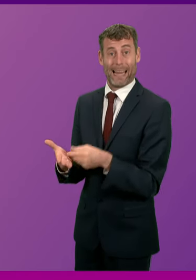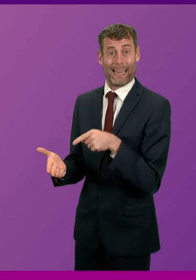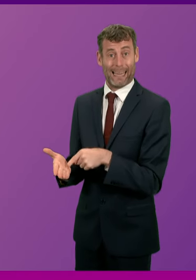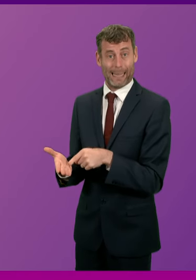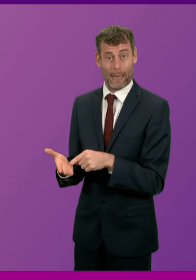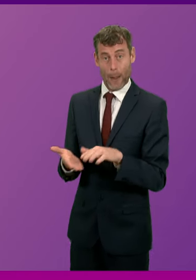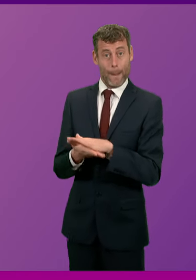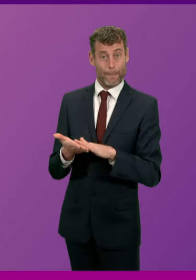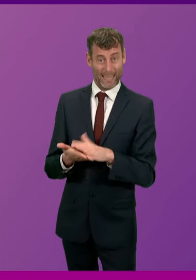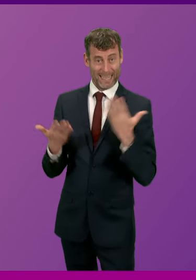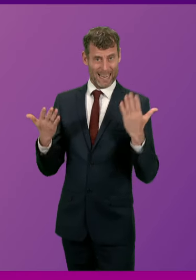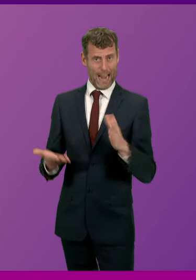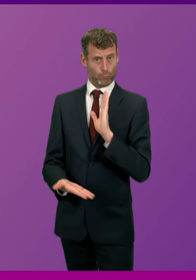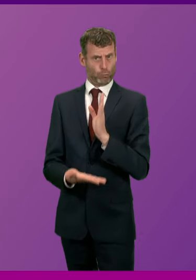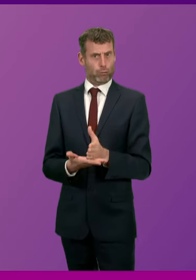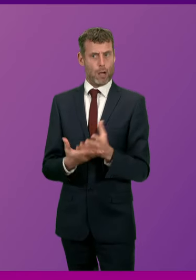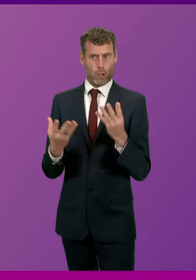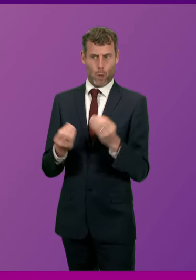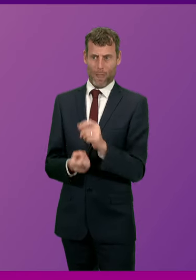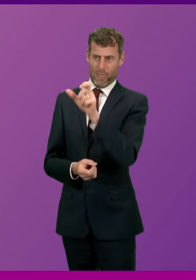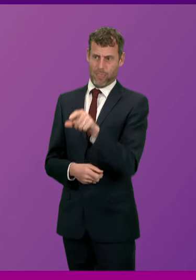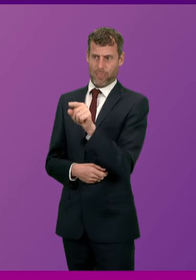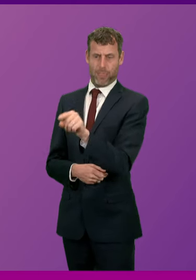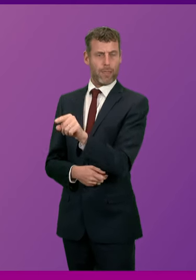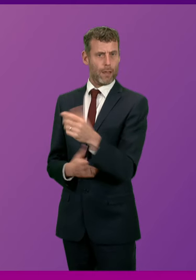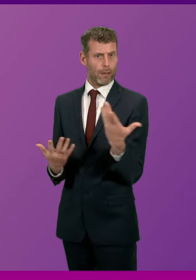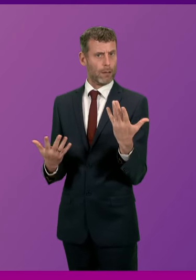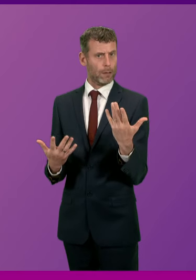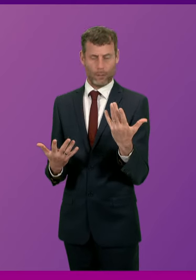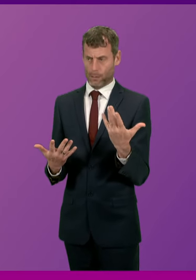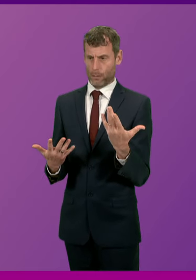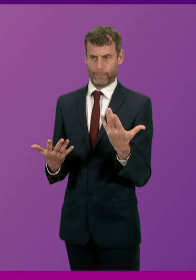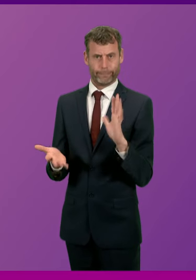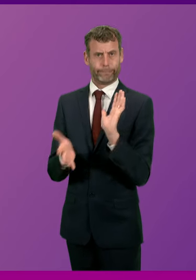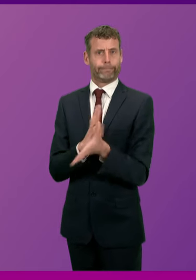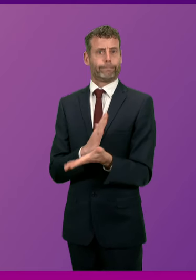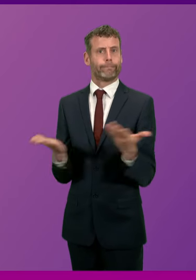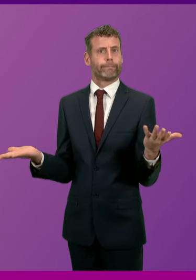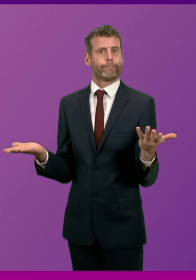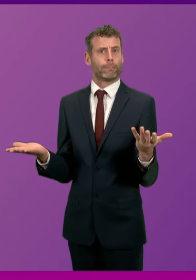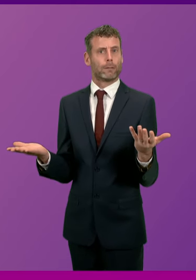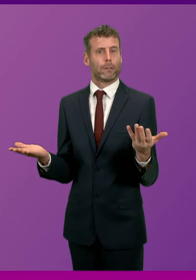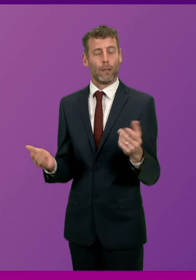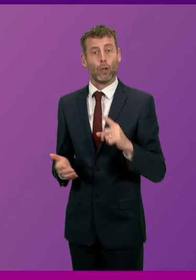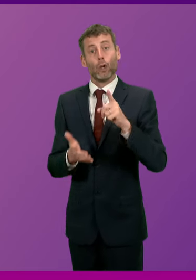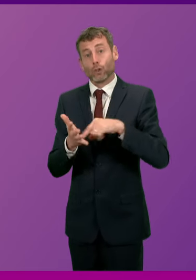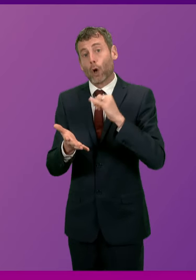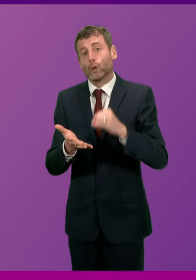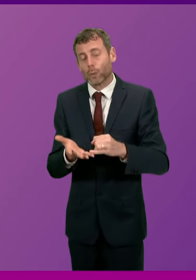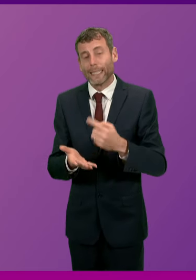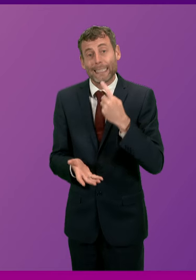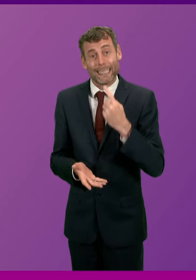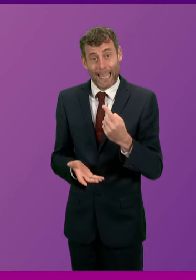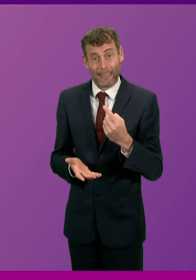bond of trust that must exist between Scotland's First Minister and the people has been broken. John Swinney finished by saying,